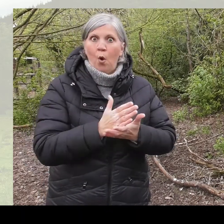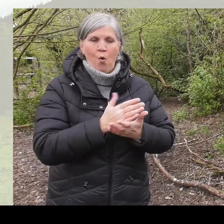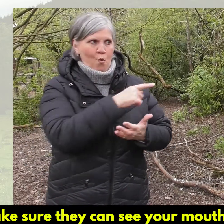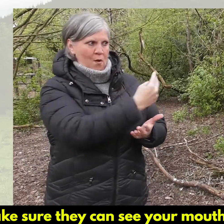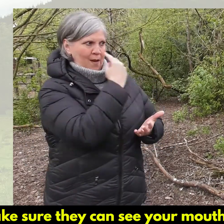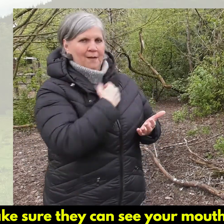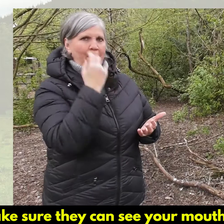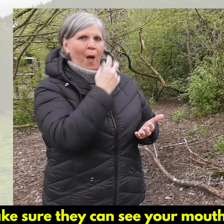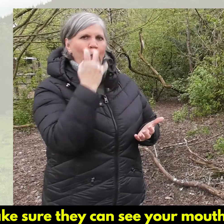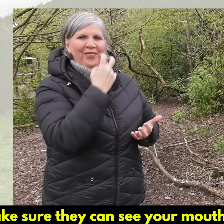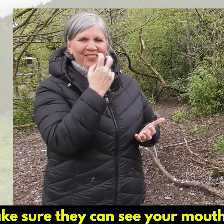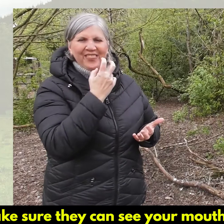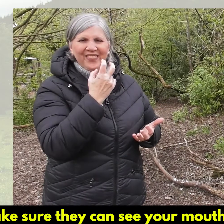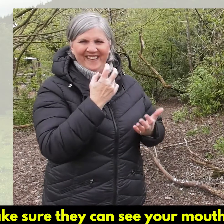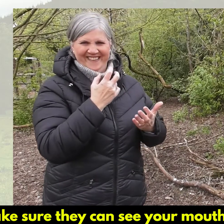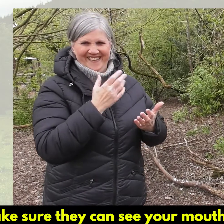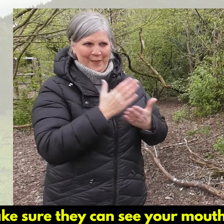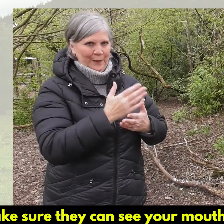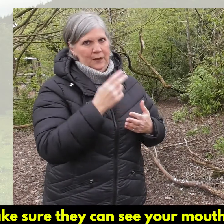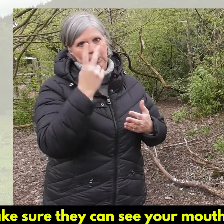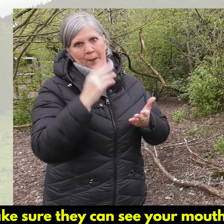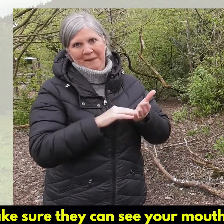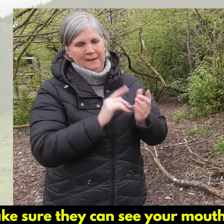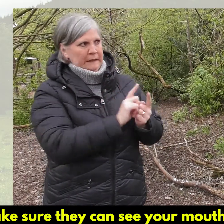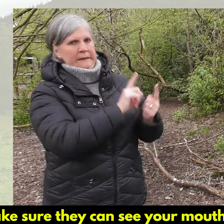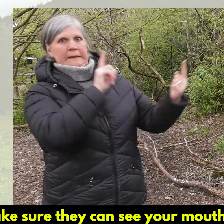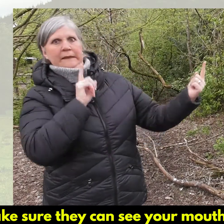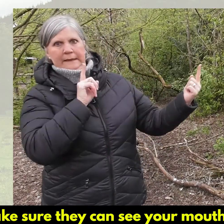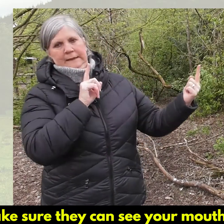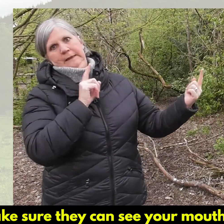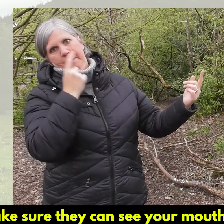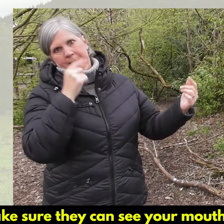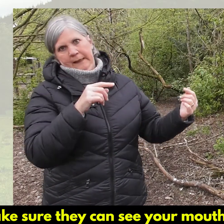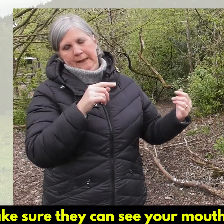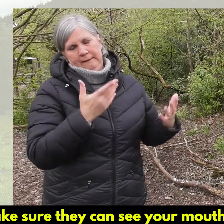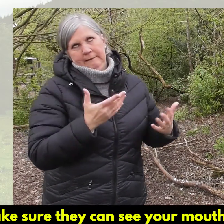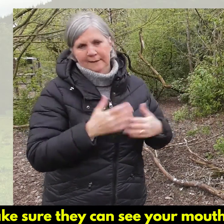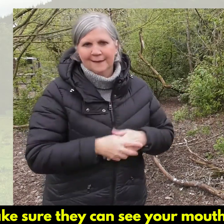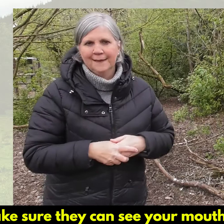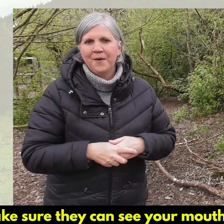Make sure they can see your mouth clearly, although with 2 metres distance, this can be tricky.